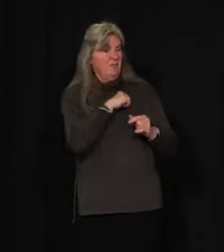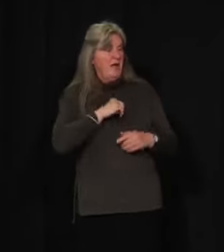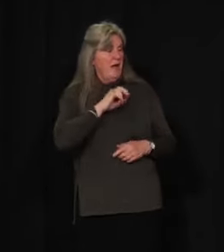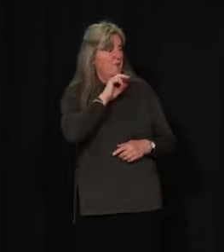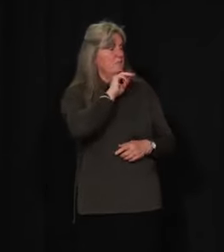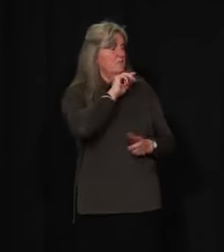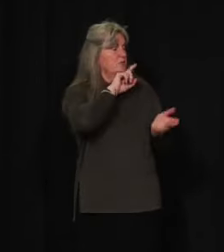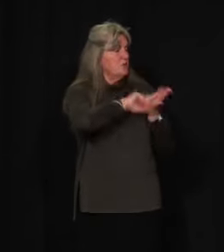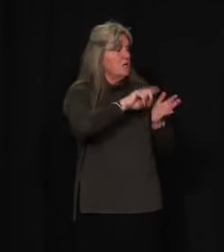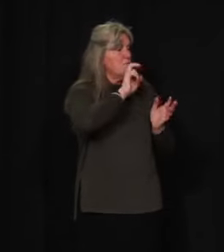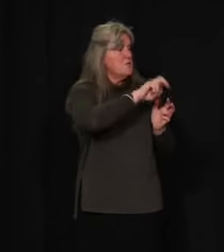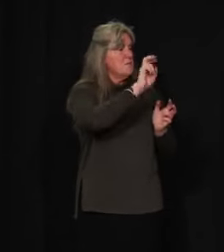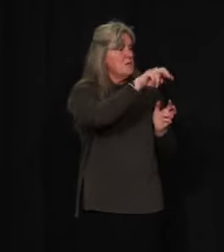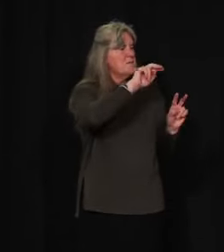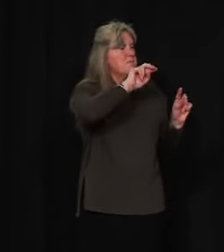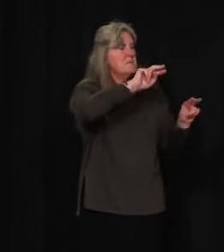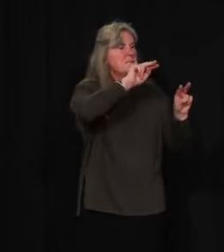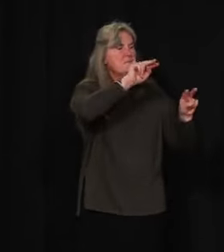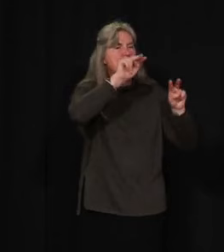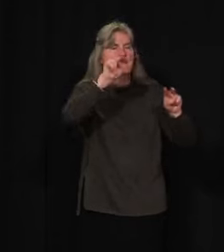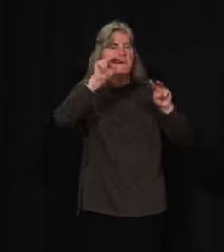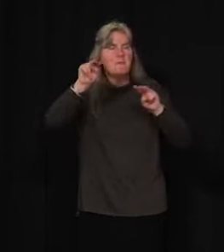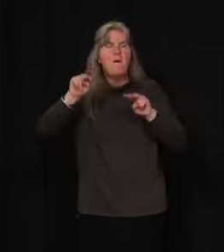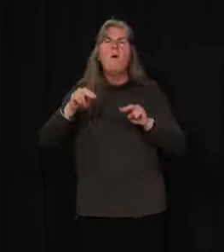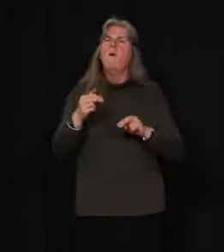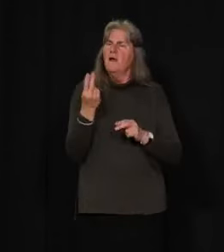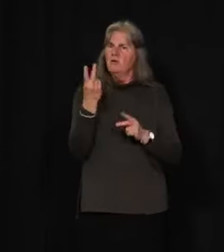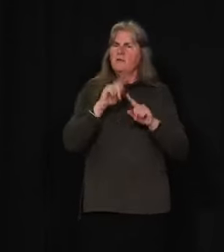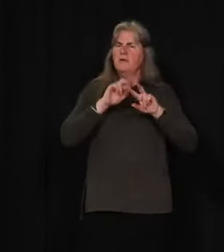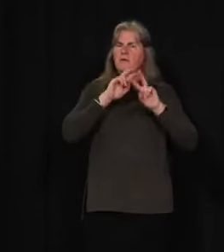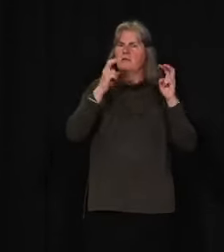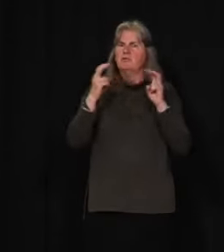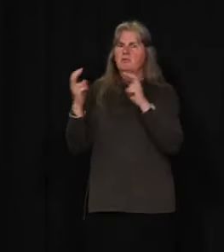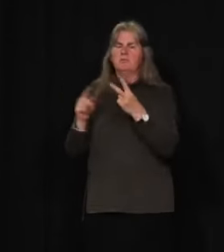Oh, okay. Well, so it's kind of a mix of two issues, I think.